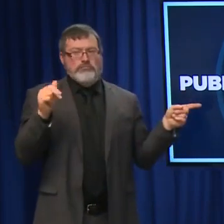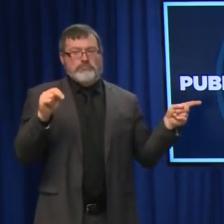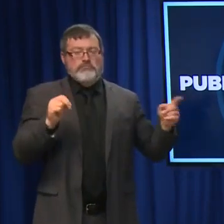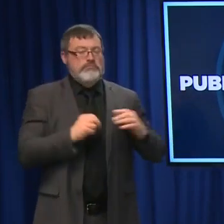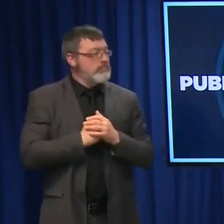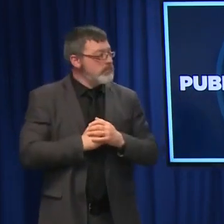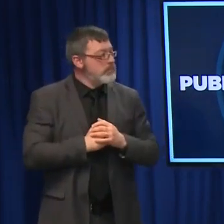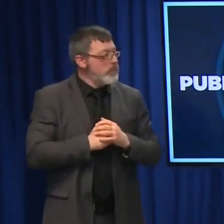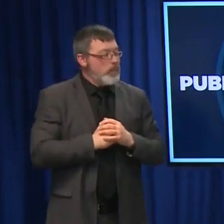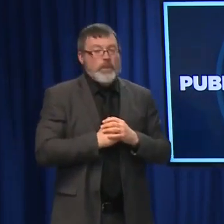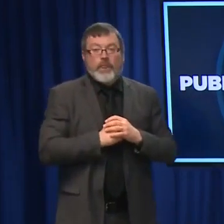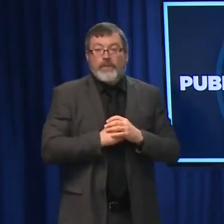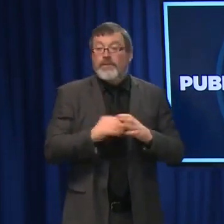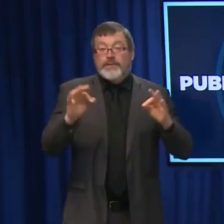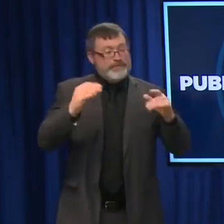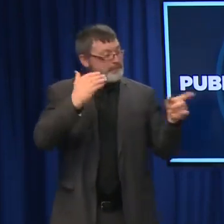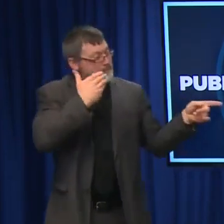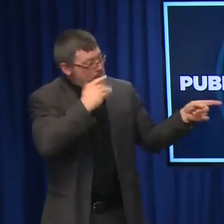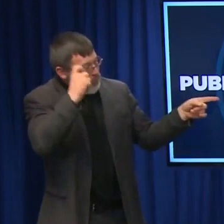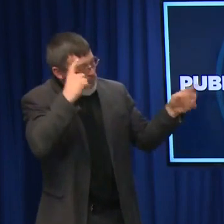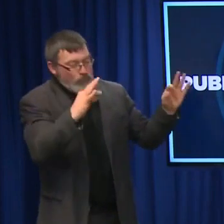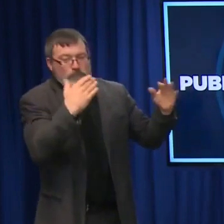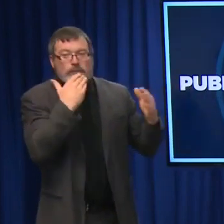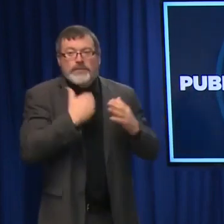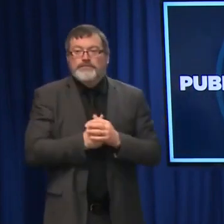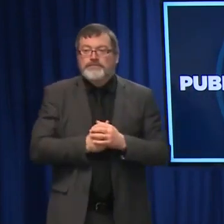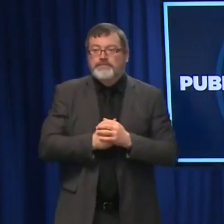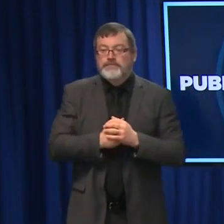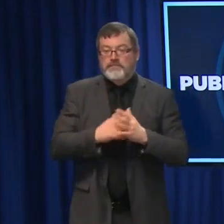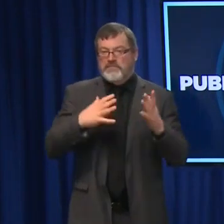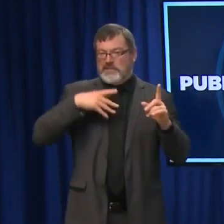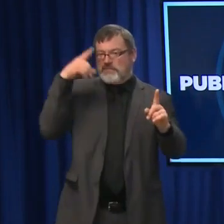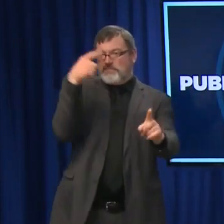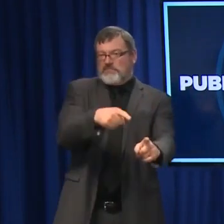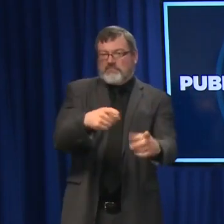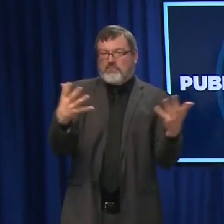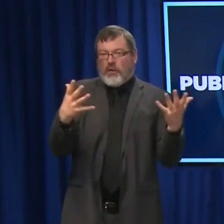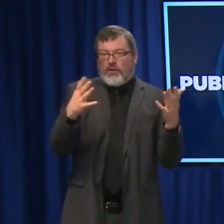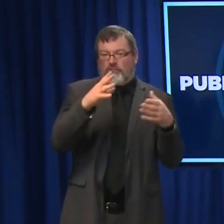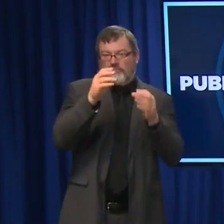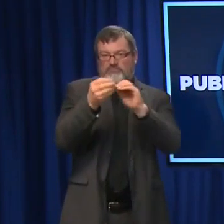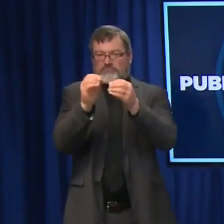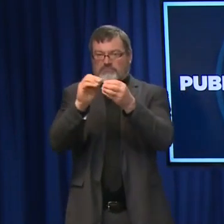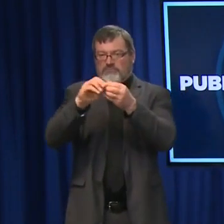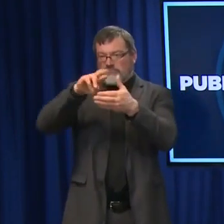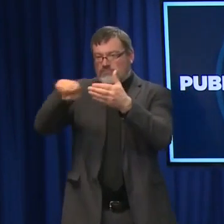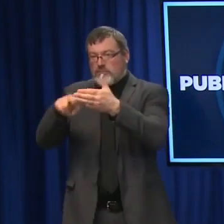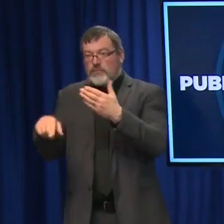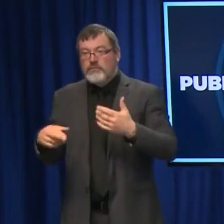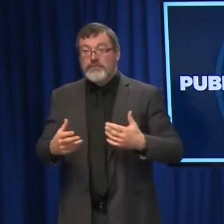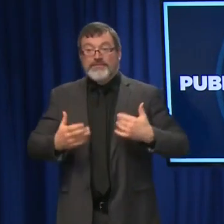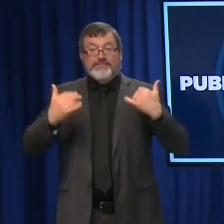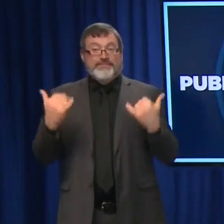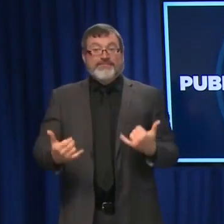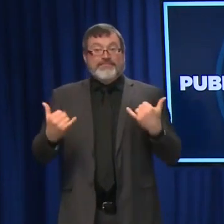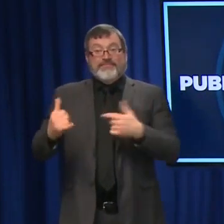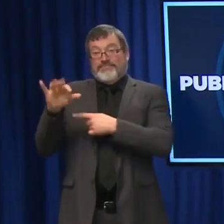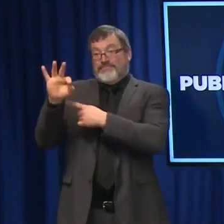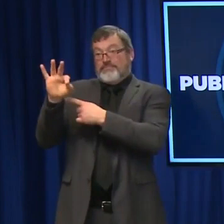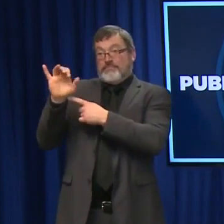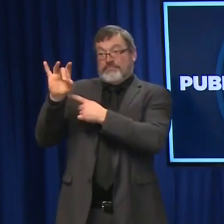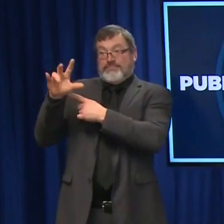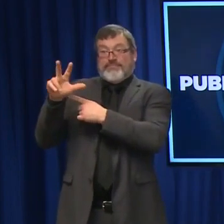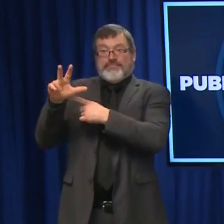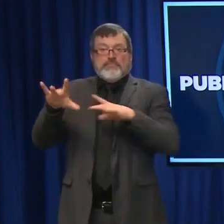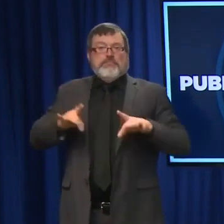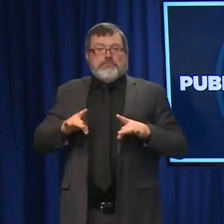Thank you, and good afternoon. So some numbers for today. We are reporting 983 new people